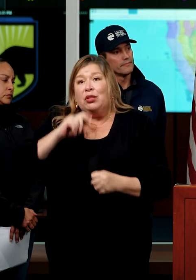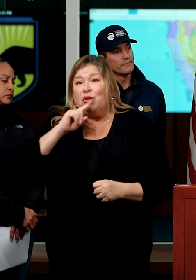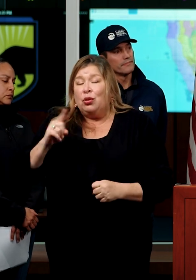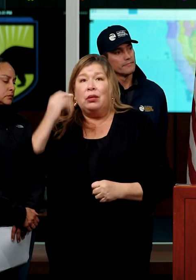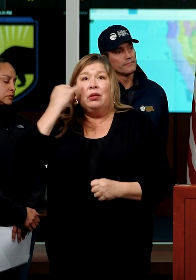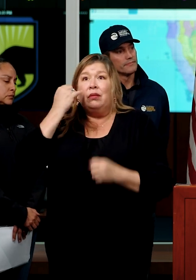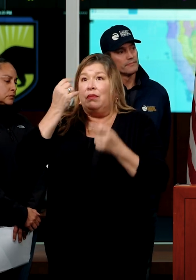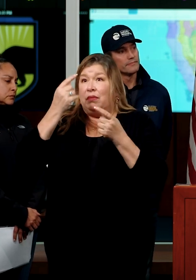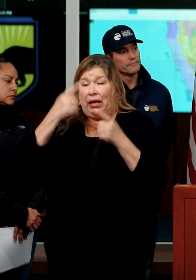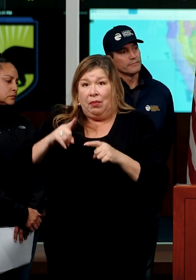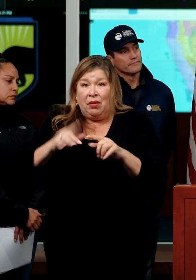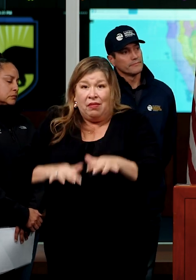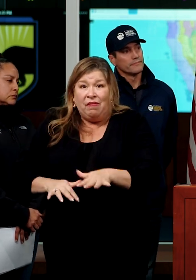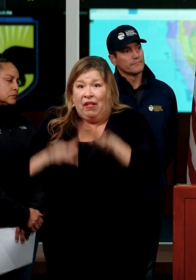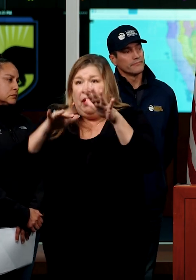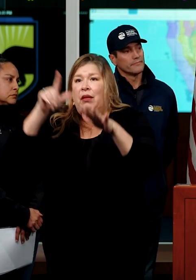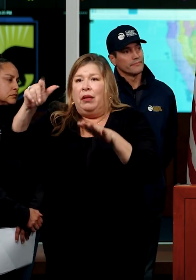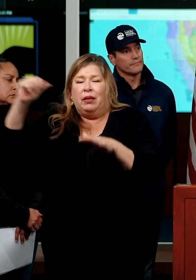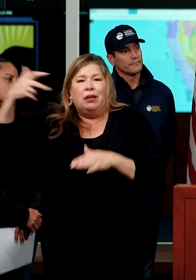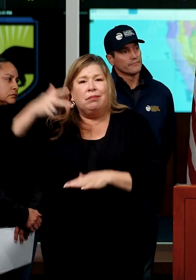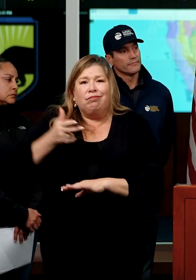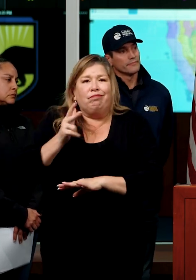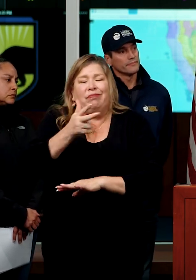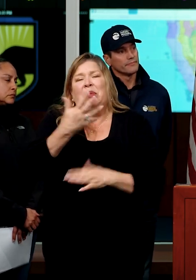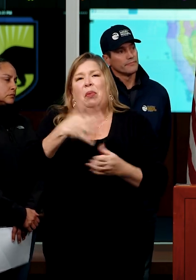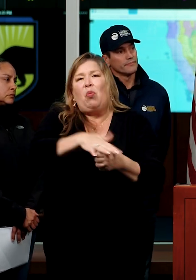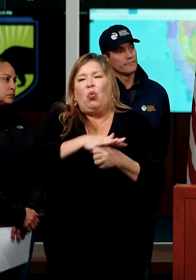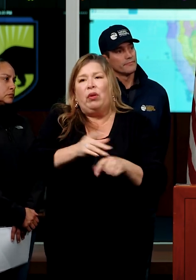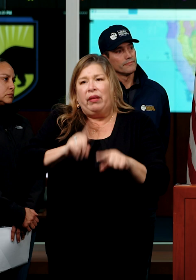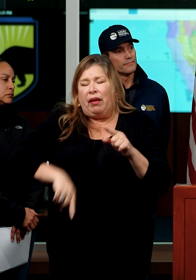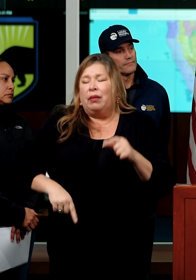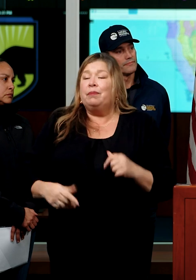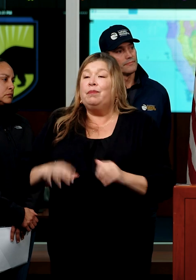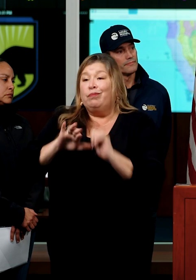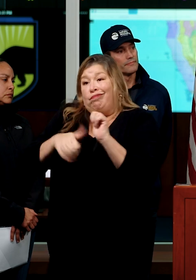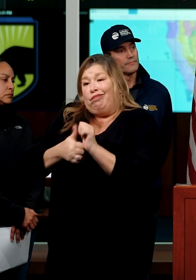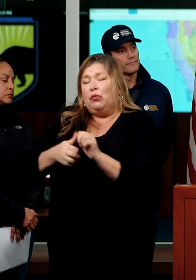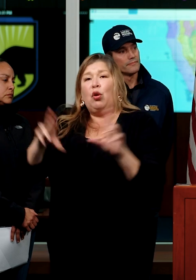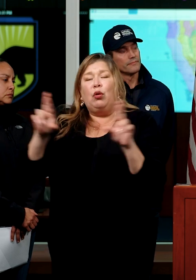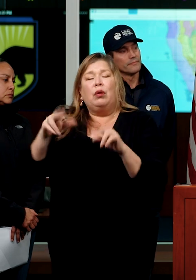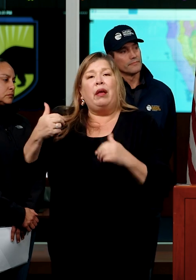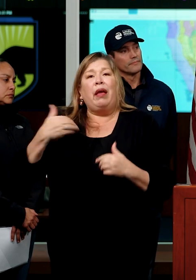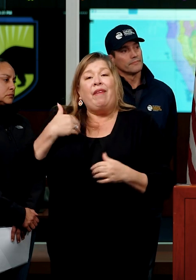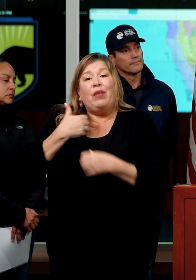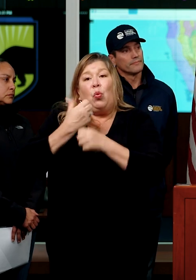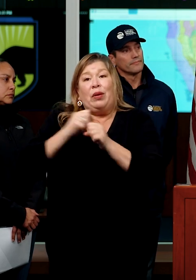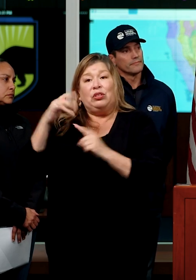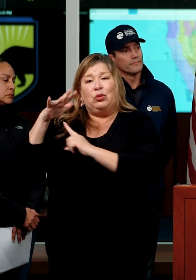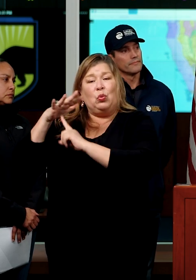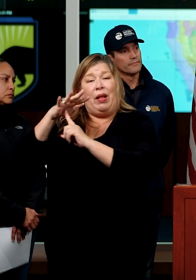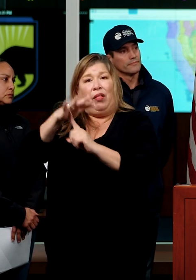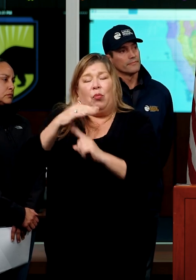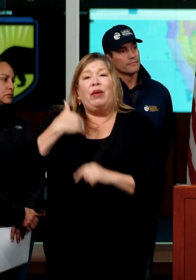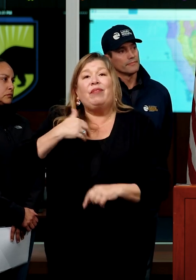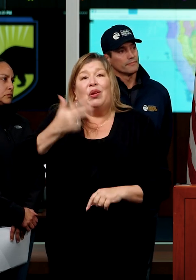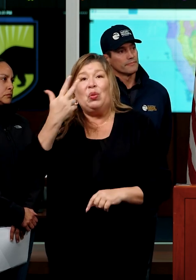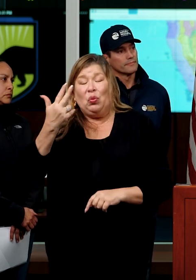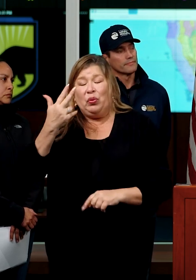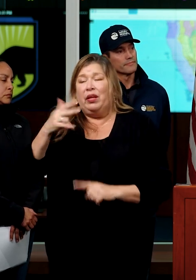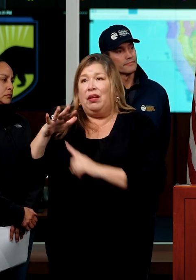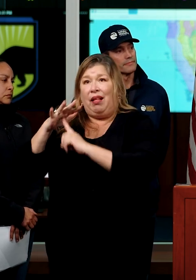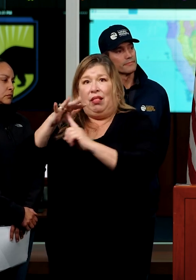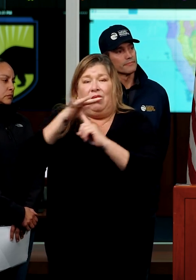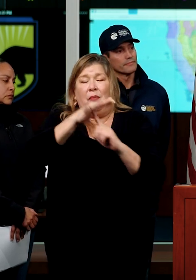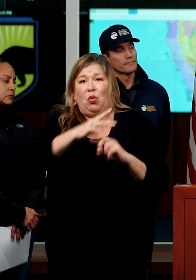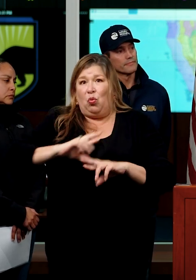navigate in waters that potentially locals can't do. In addition to that, we have three rescue helicopters also currently deployed. Two